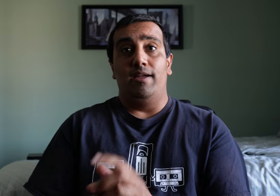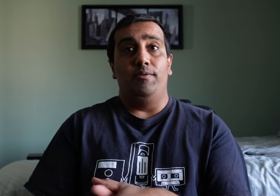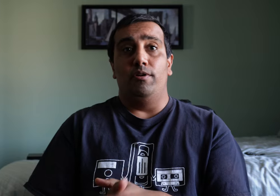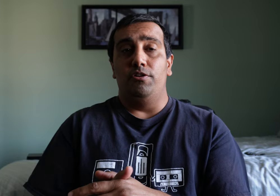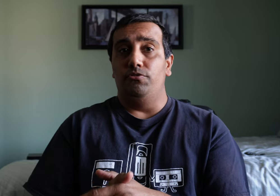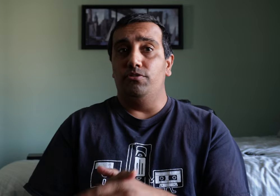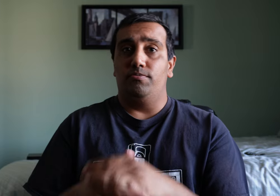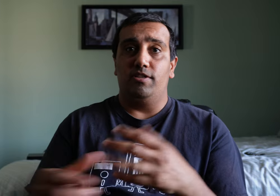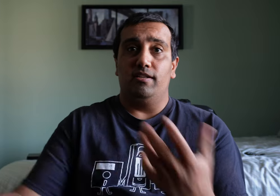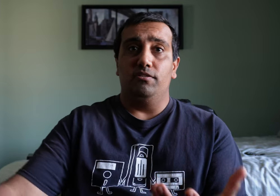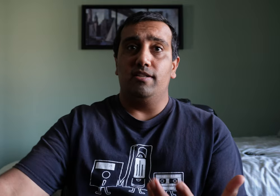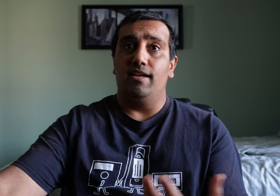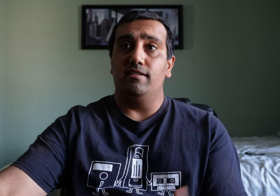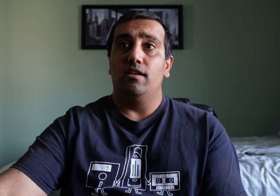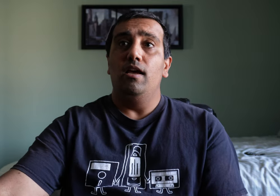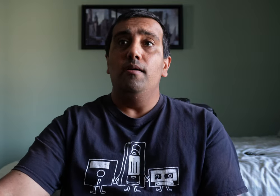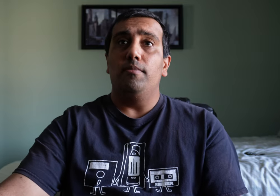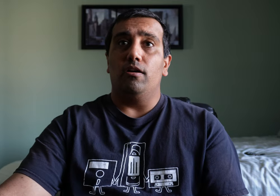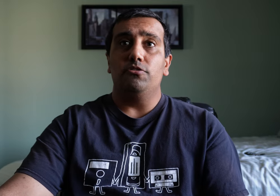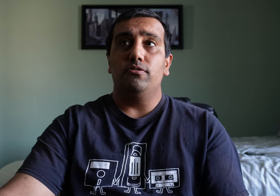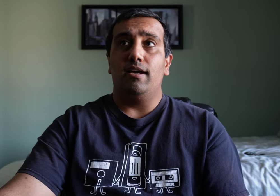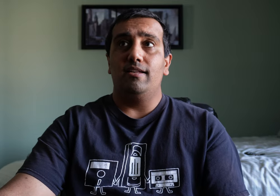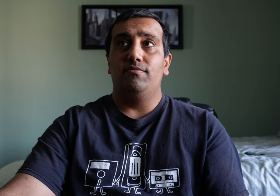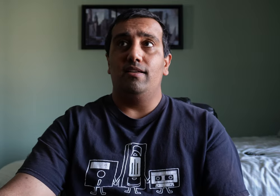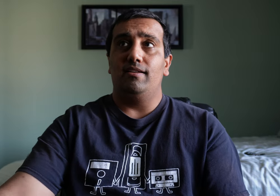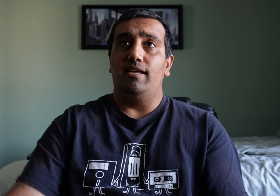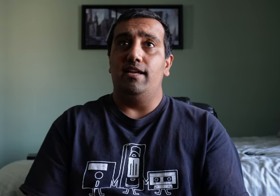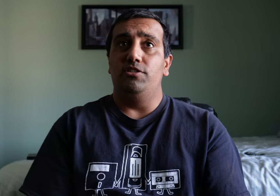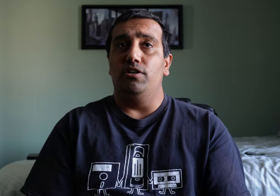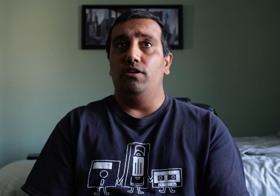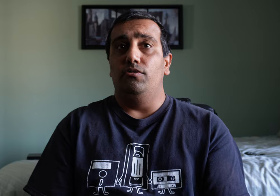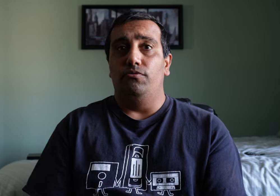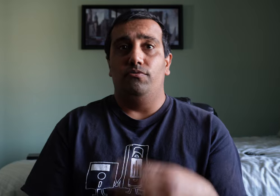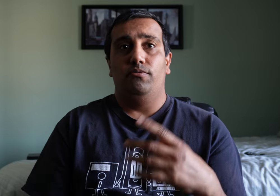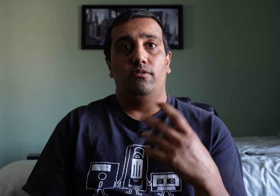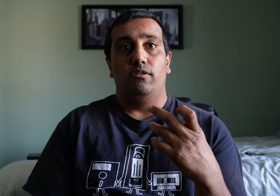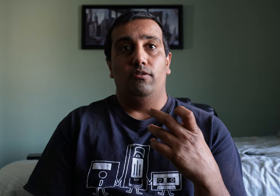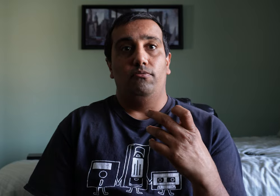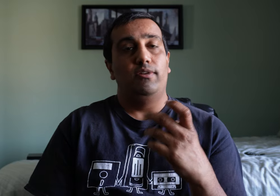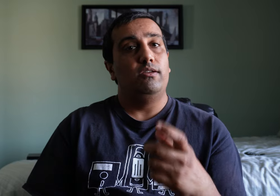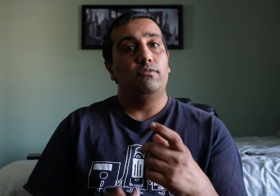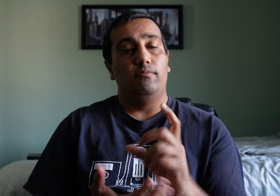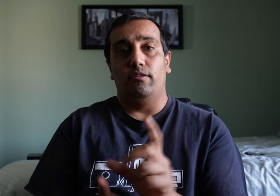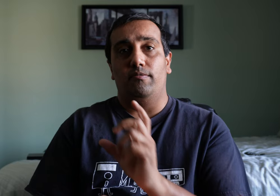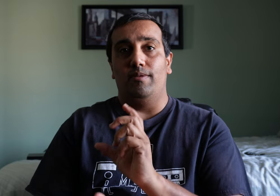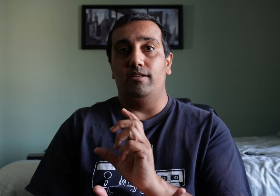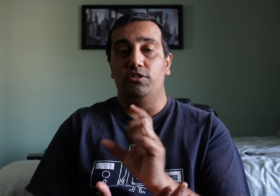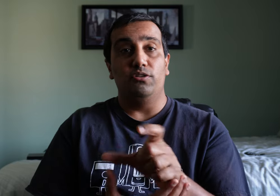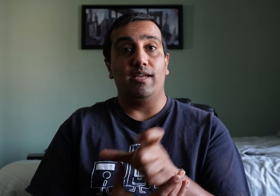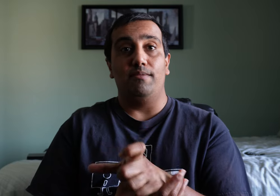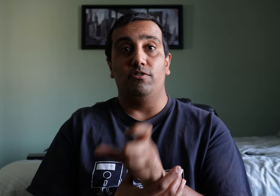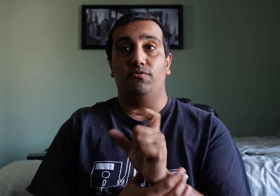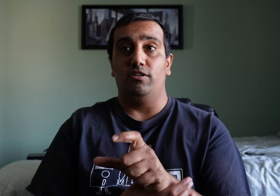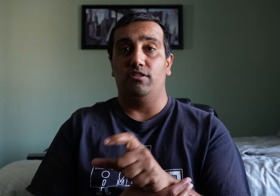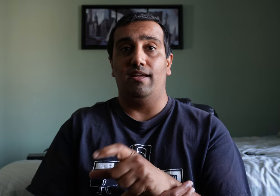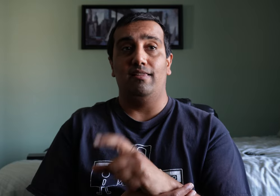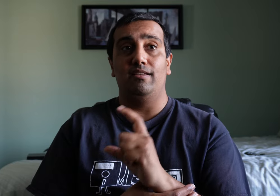I want to do this particular test, but also kind of get a gauge of the video with my digital camera's functionality,